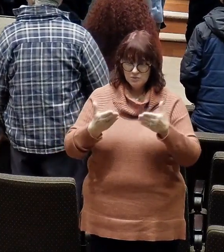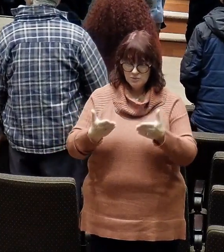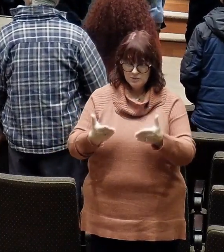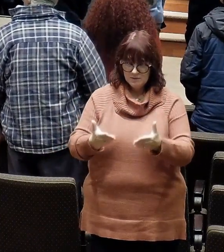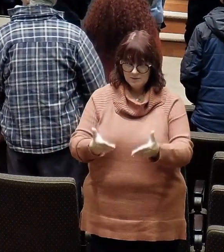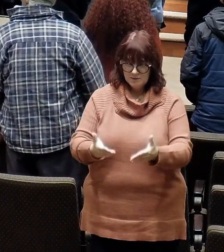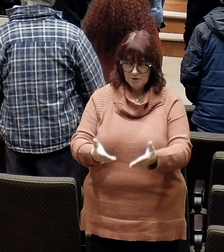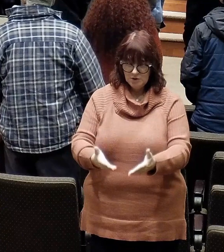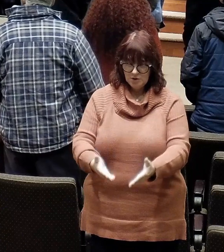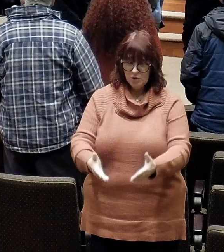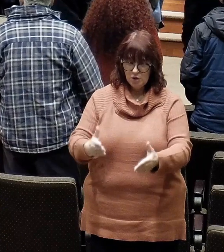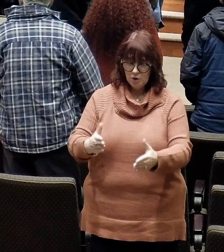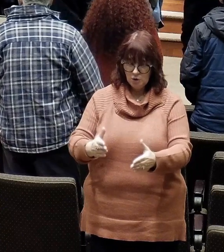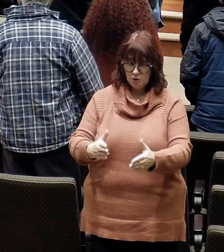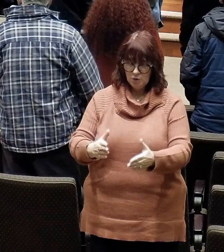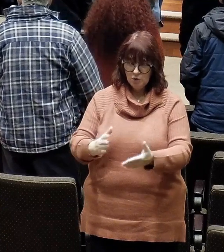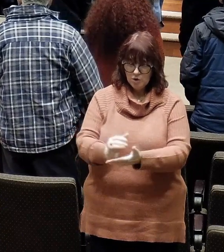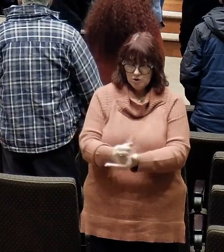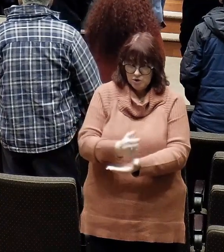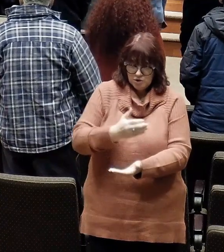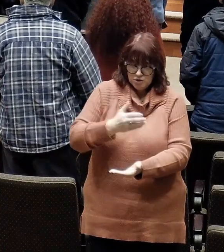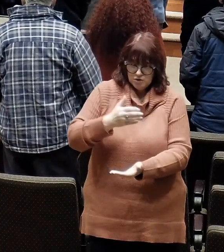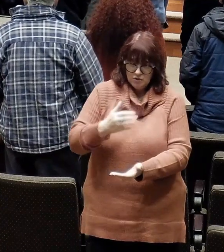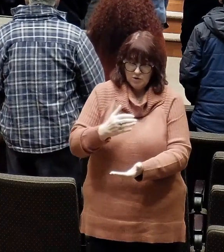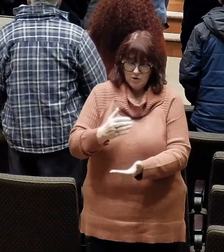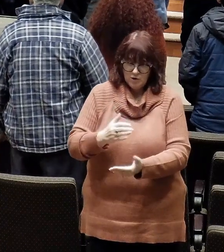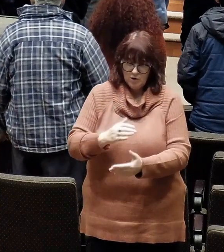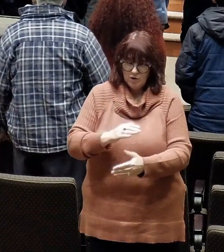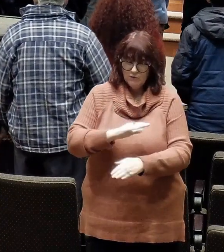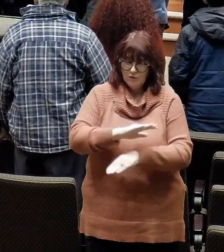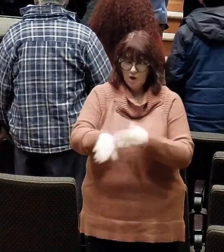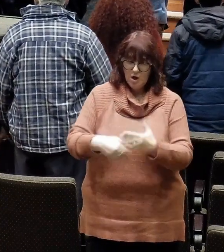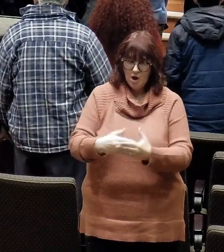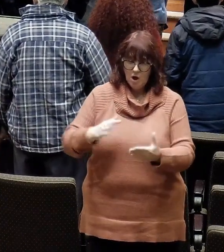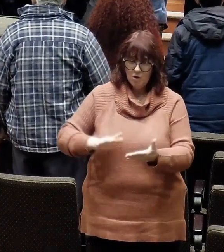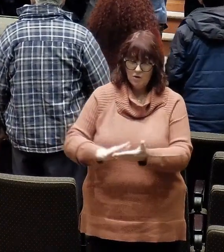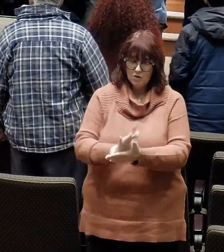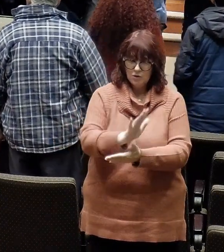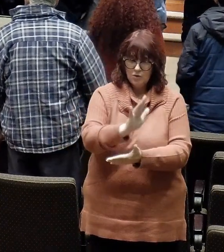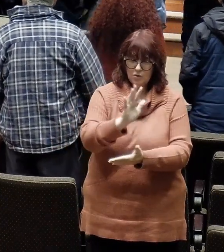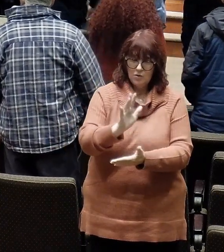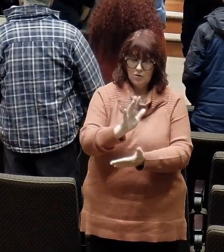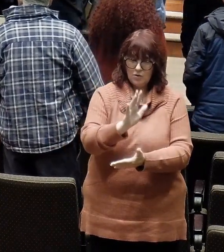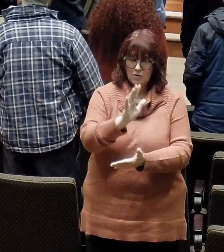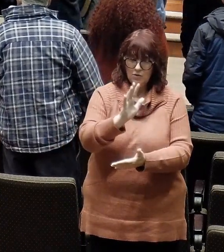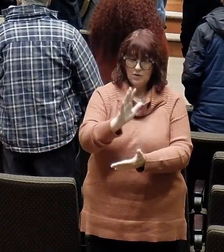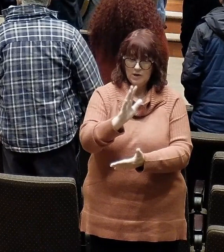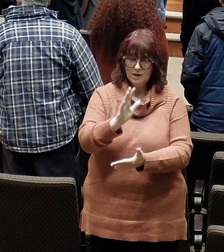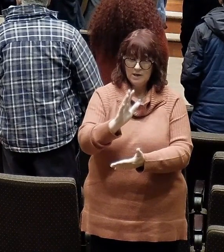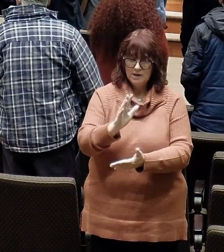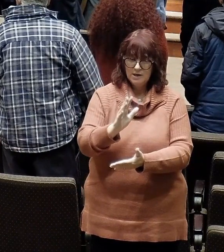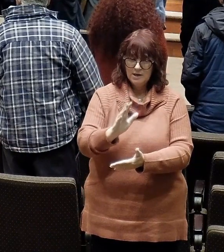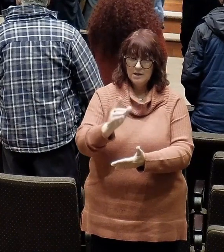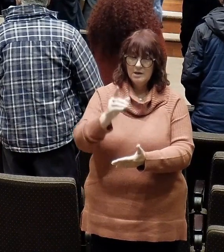all glory give. Lord of the